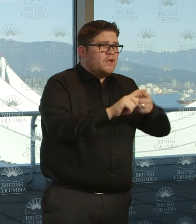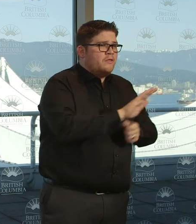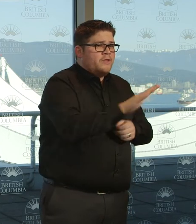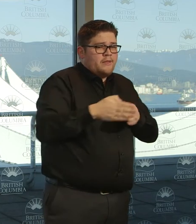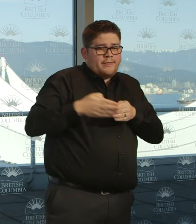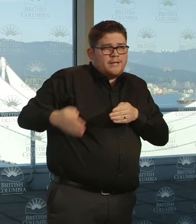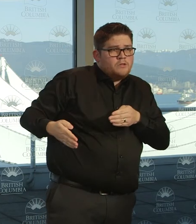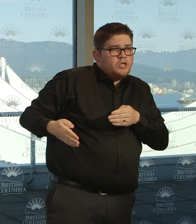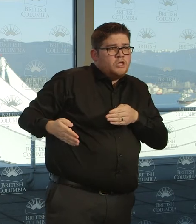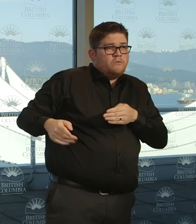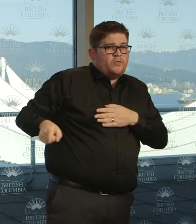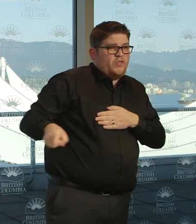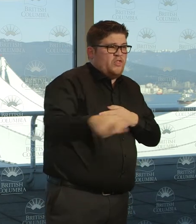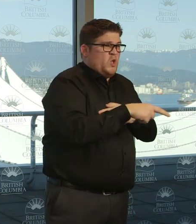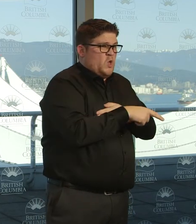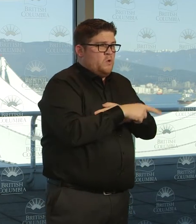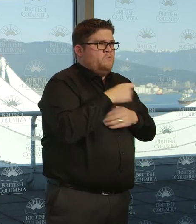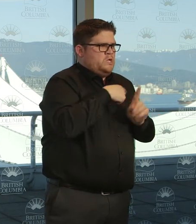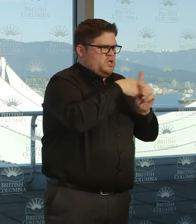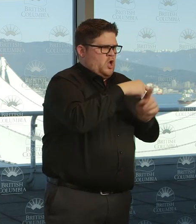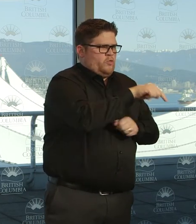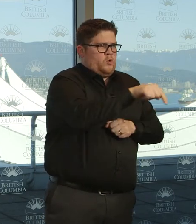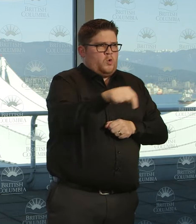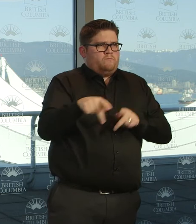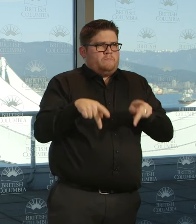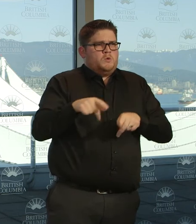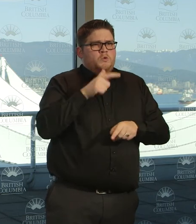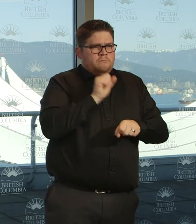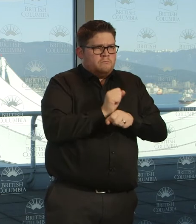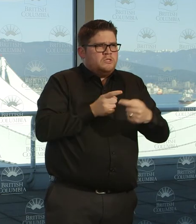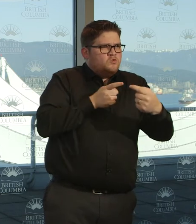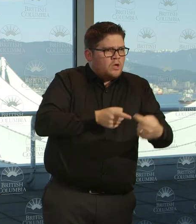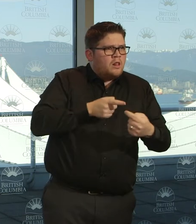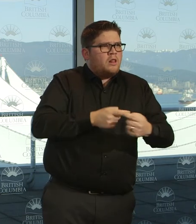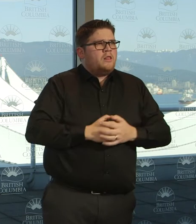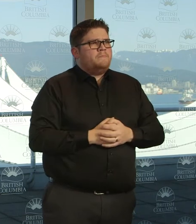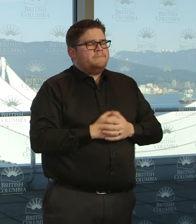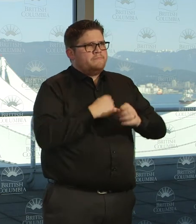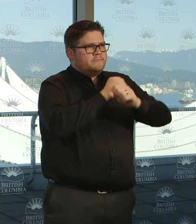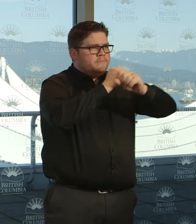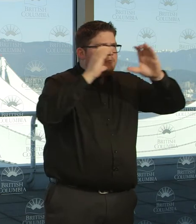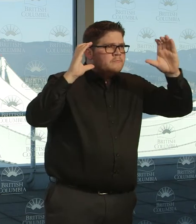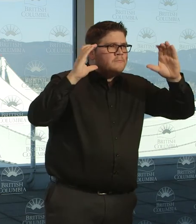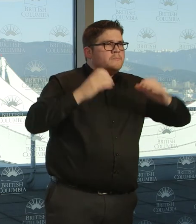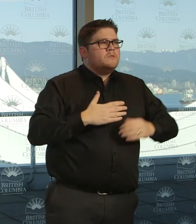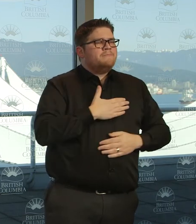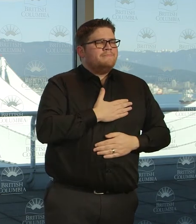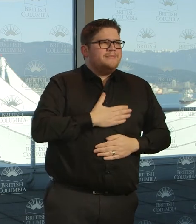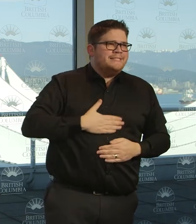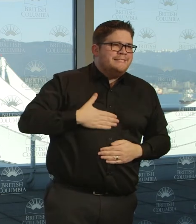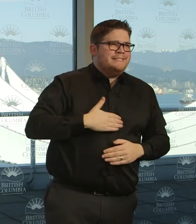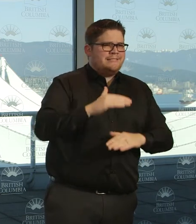are the people that we have in our mind's eye and others who are facing this struggle, who we have in our mind's eye when we address these problems as a